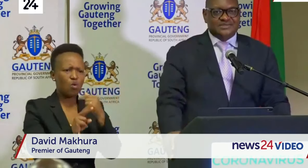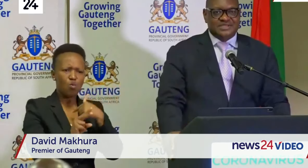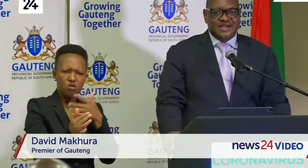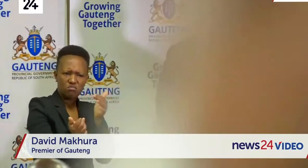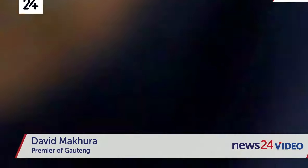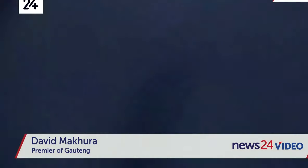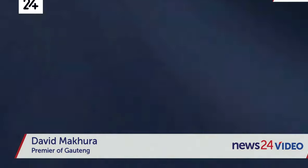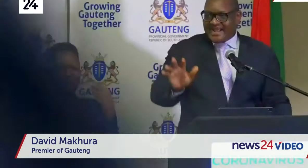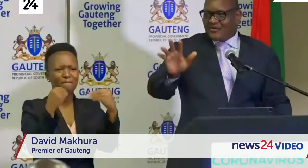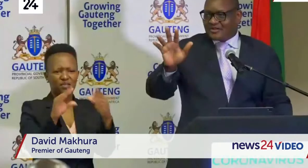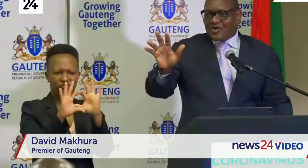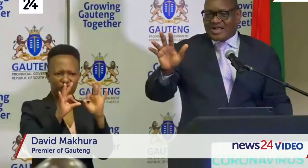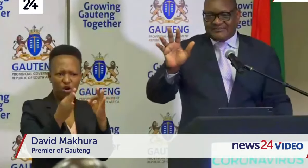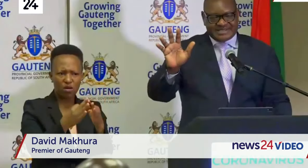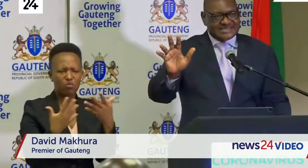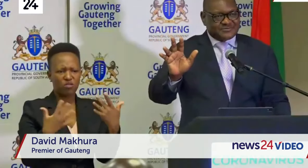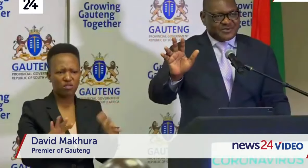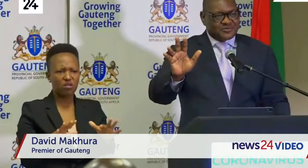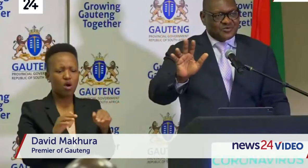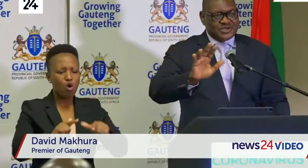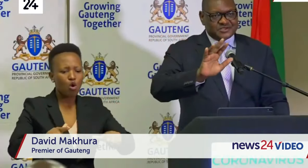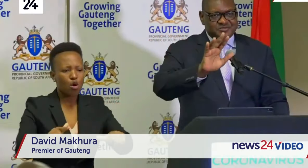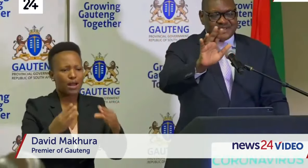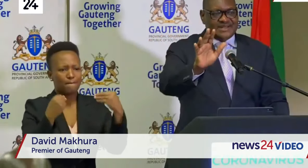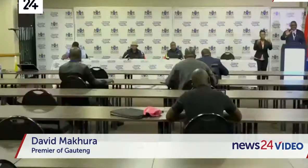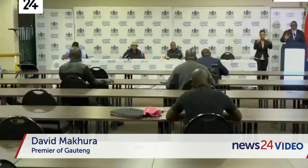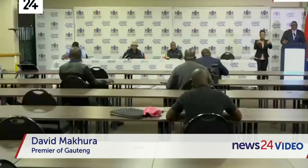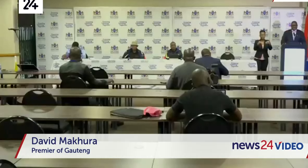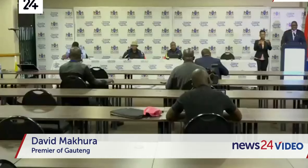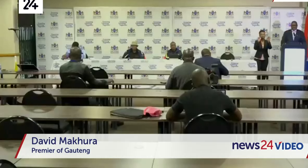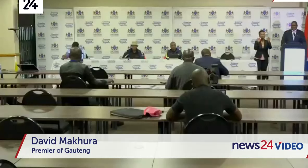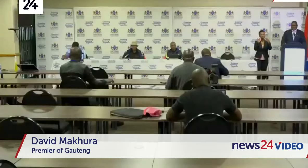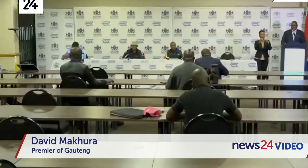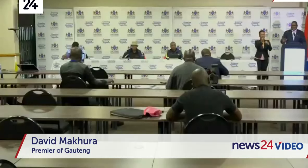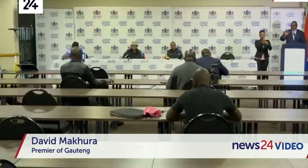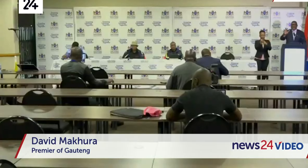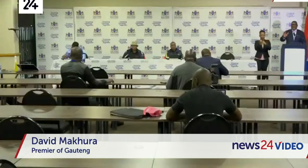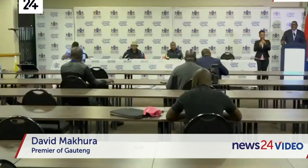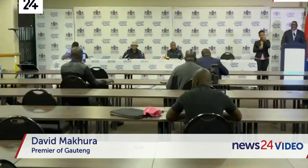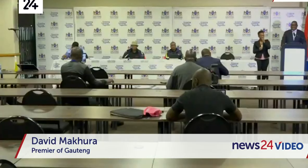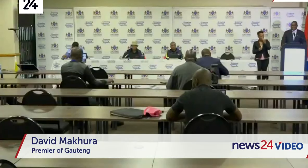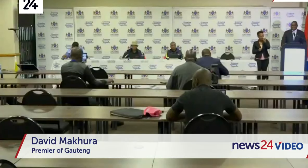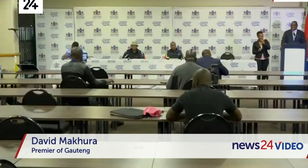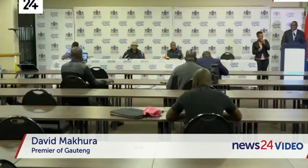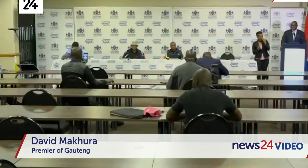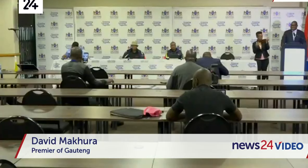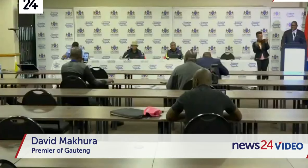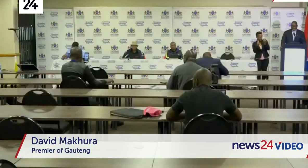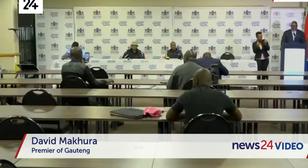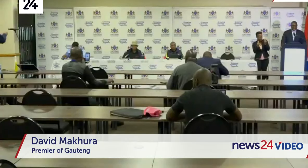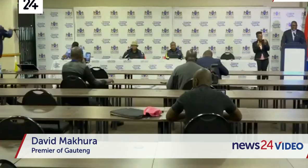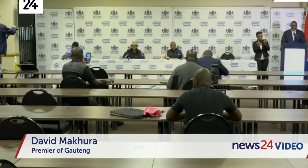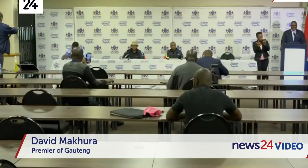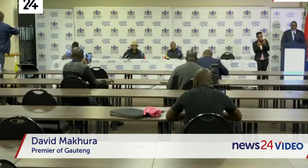forums. We work with local business people who need to be supported. But criminal elements are